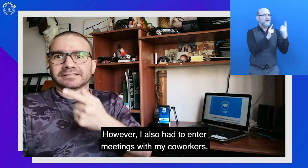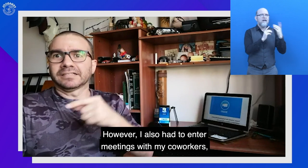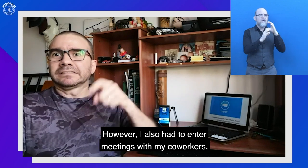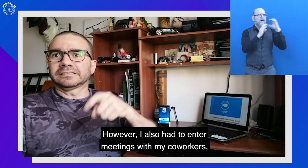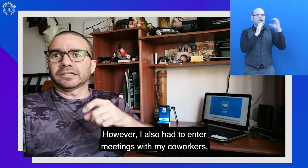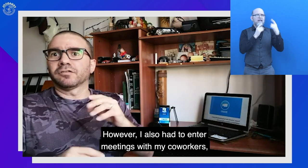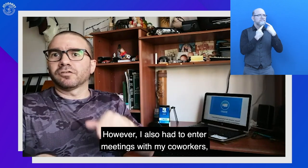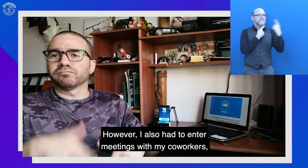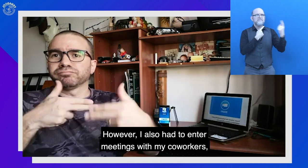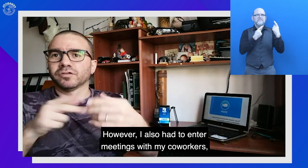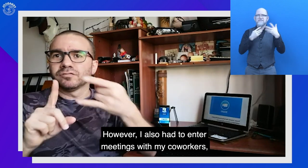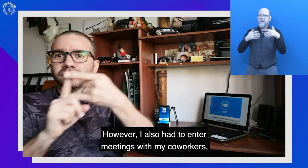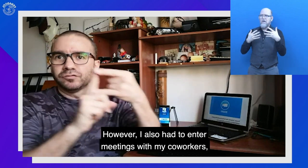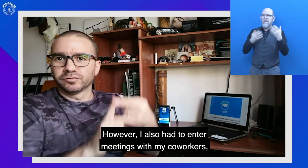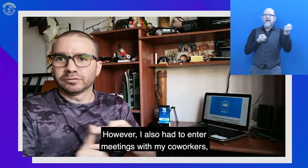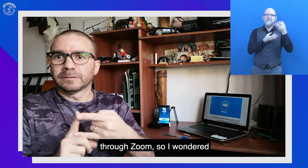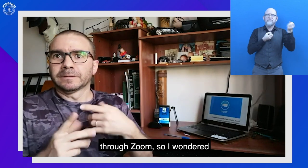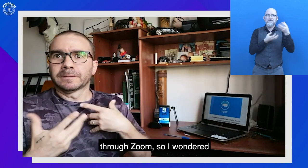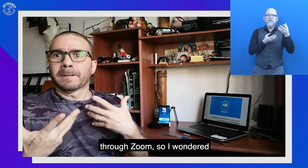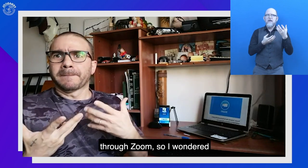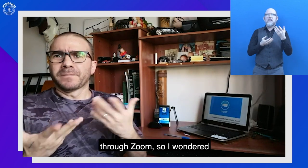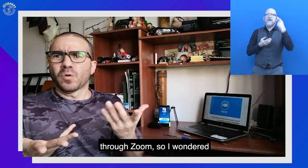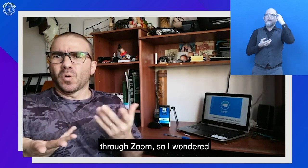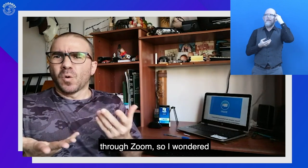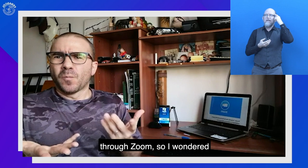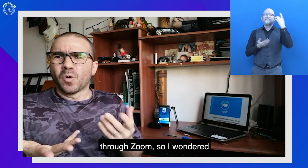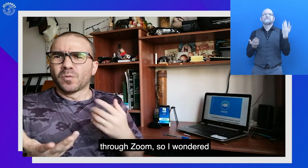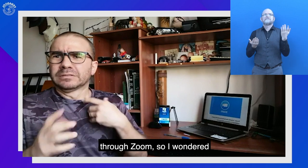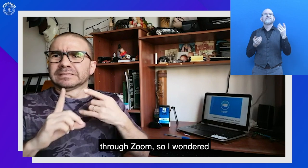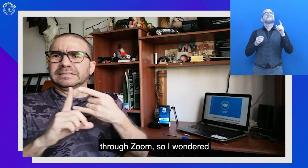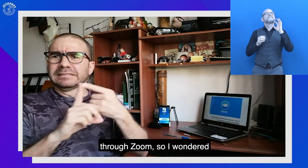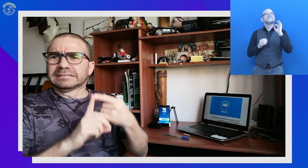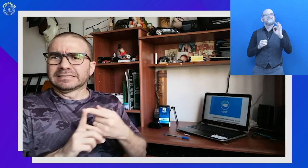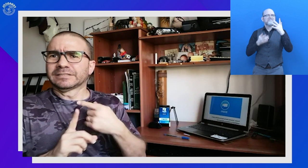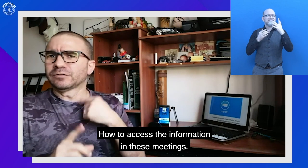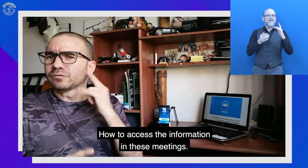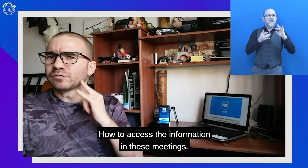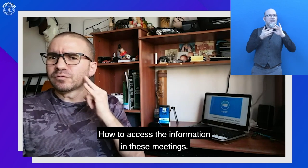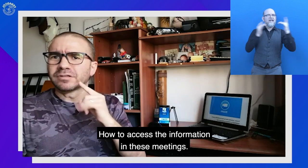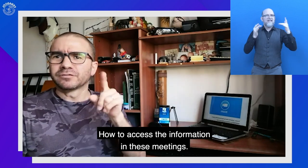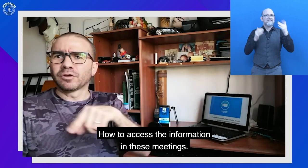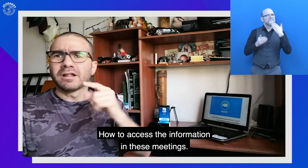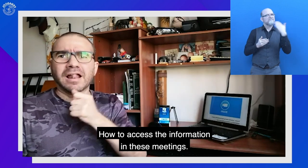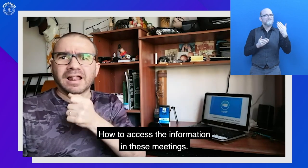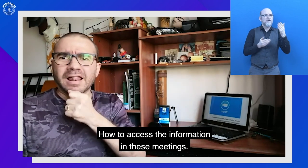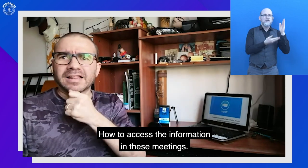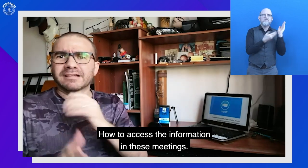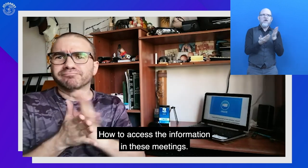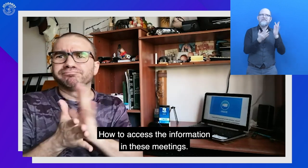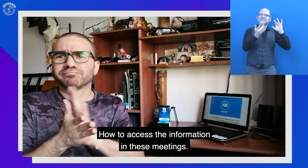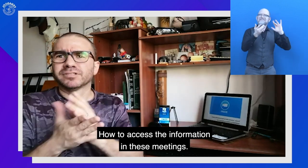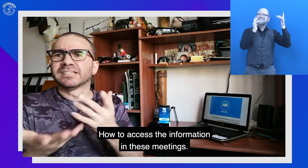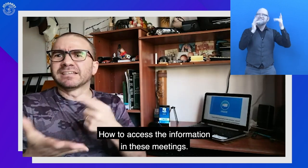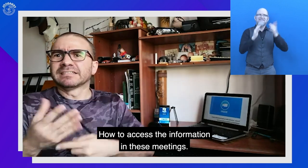to enter meetings with my co-workers through Zoom. I wondered how to access the